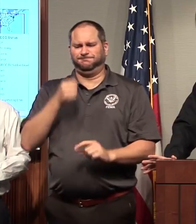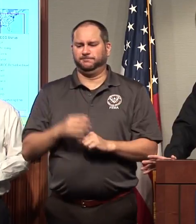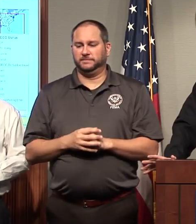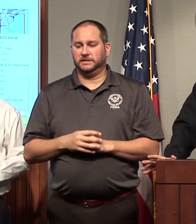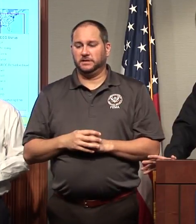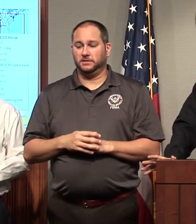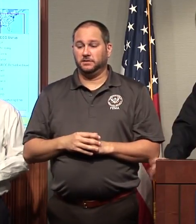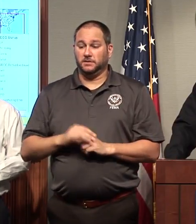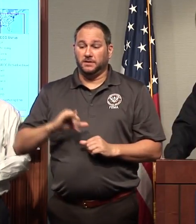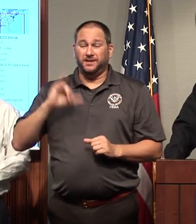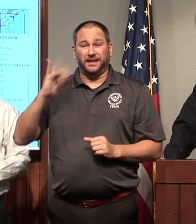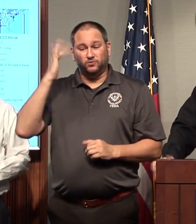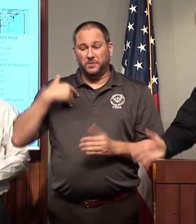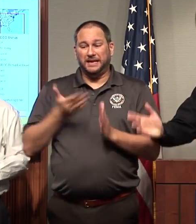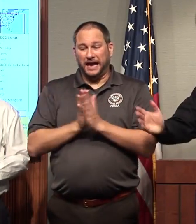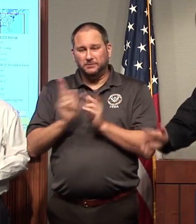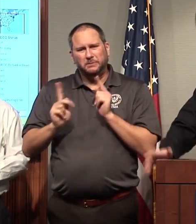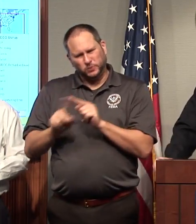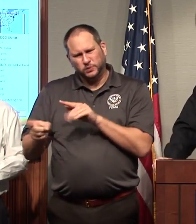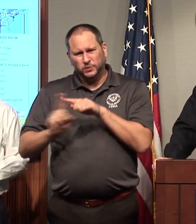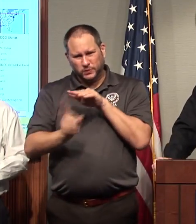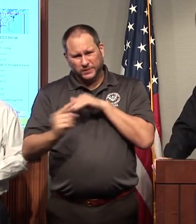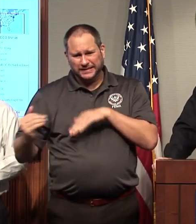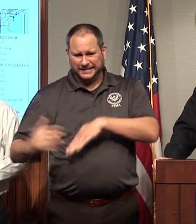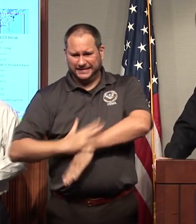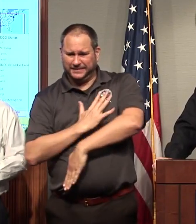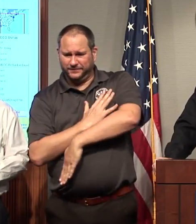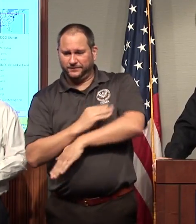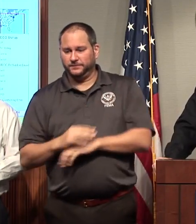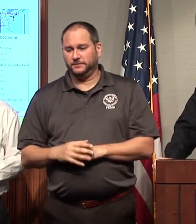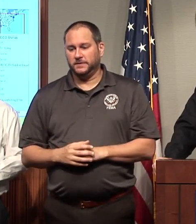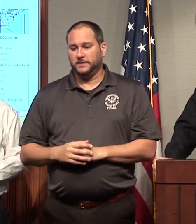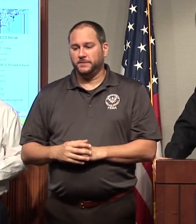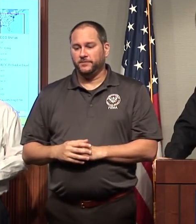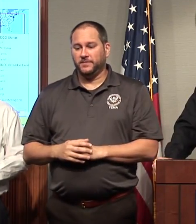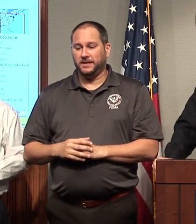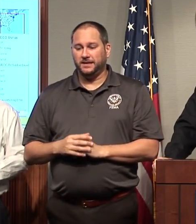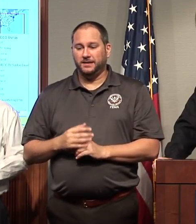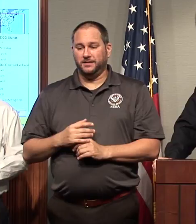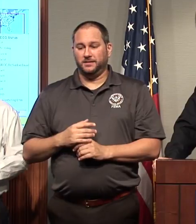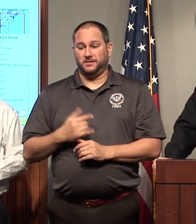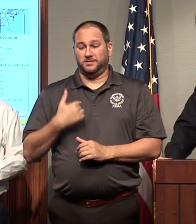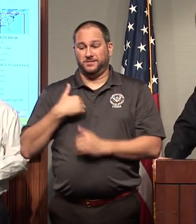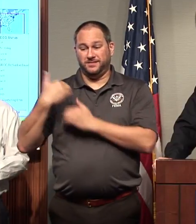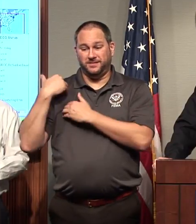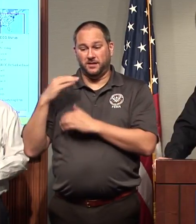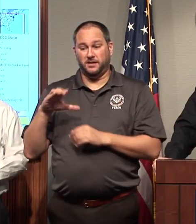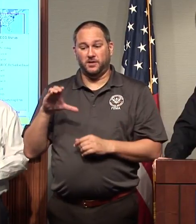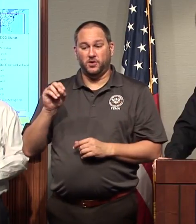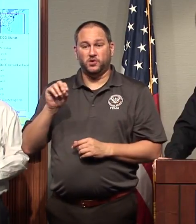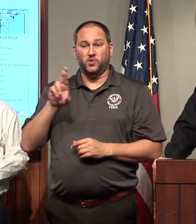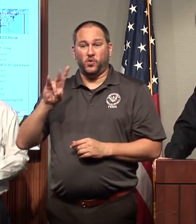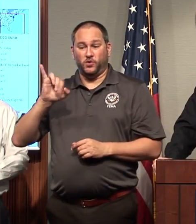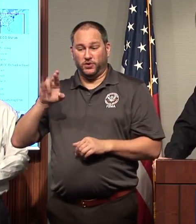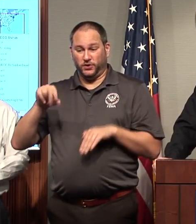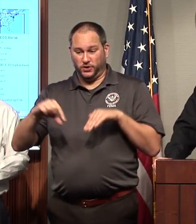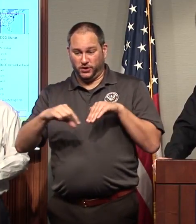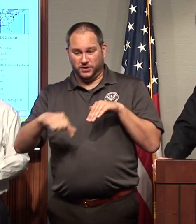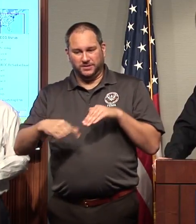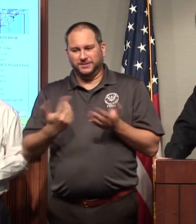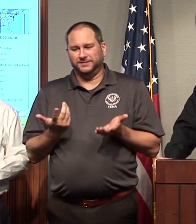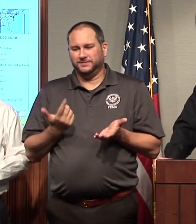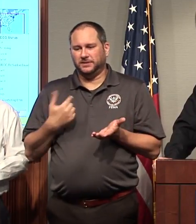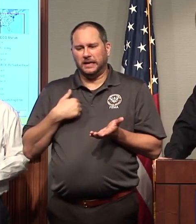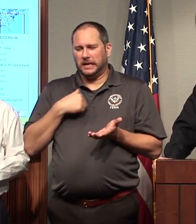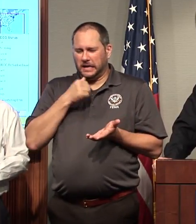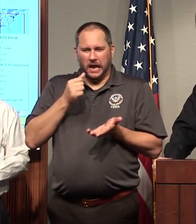leave. Regarding fatalities, that's up to the county coroners. I don't want to get into that number because it's honestly like chasing